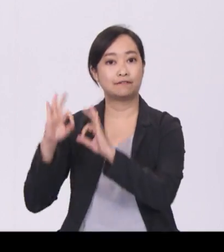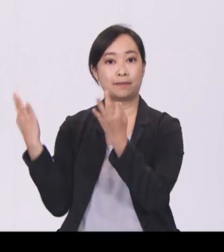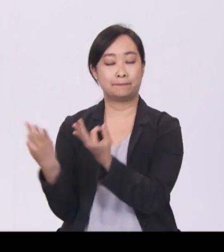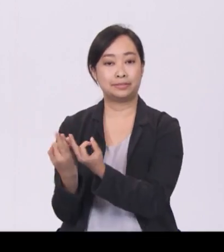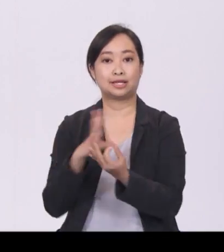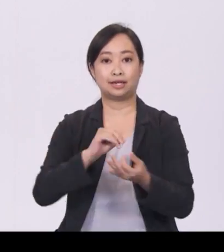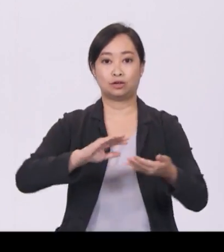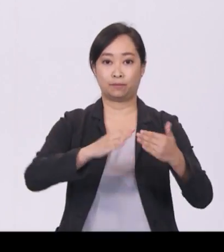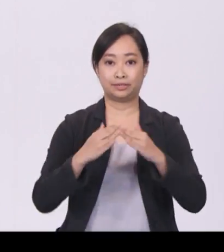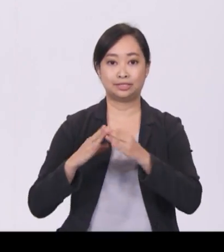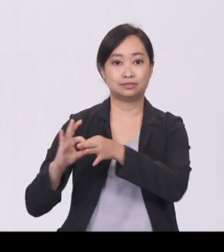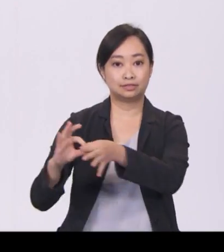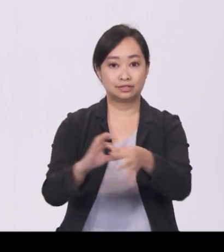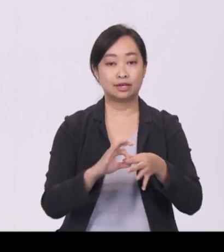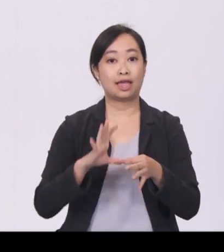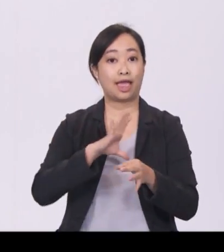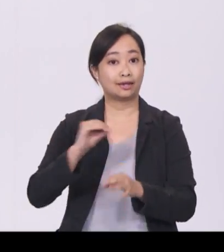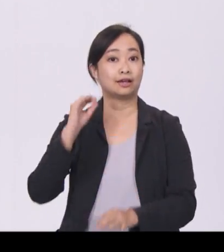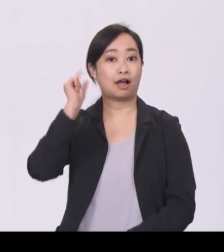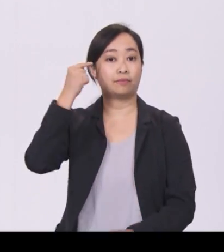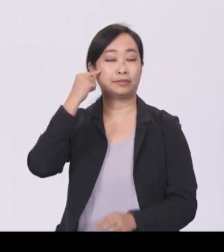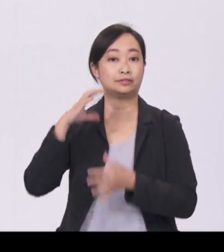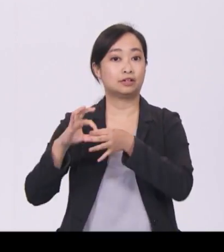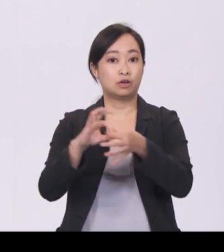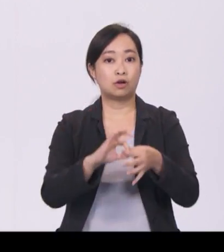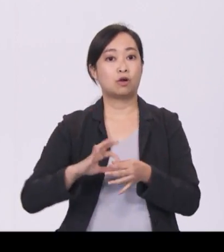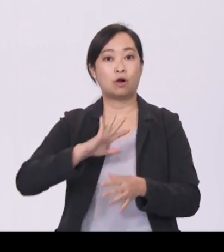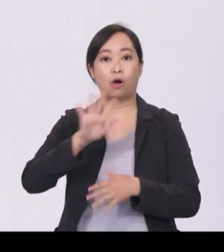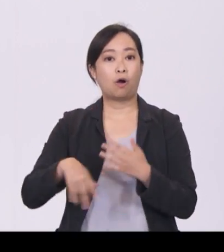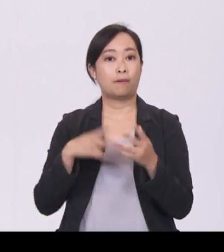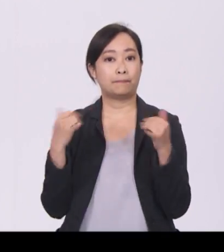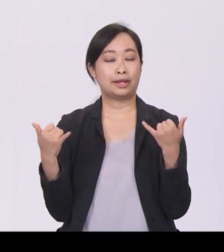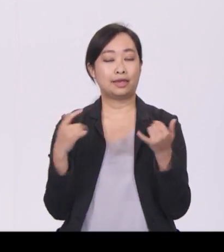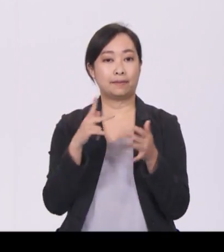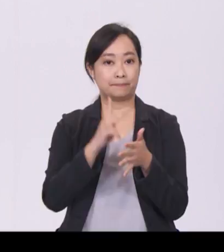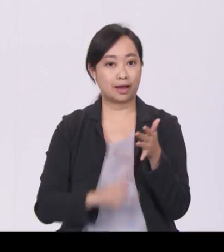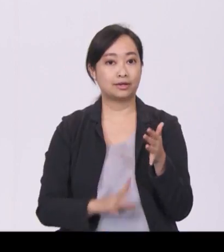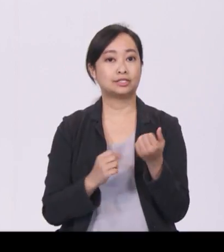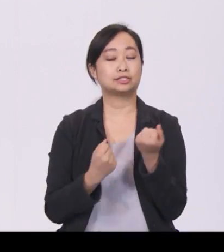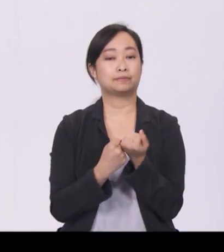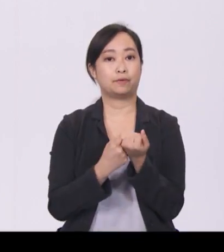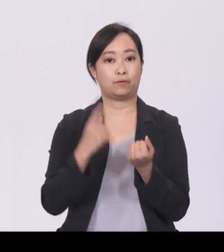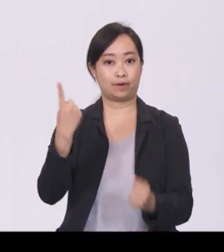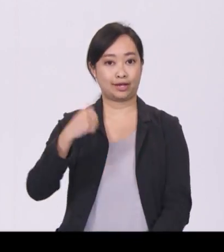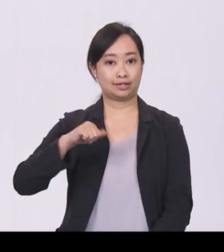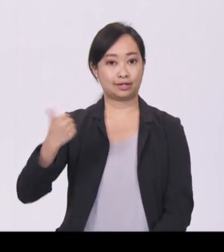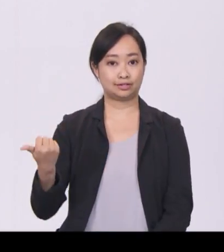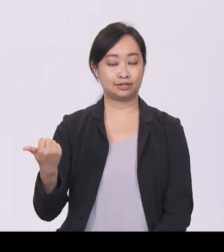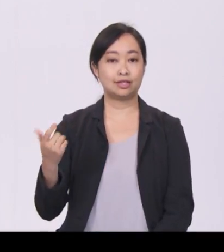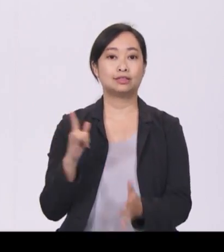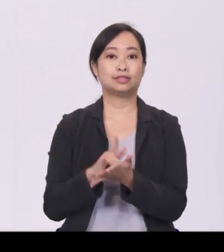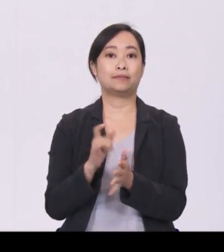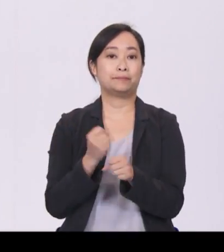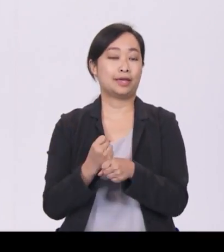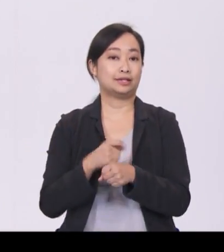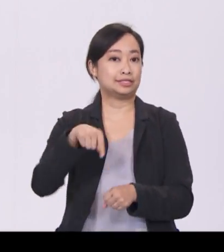and the Government, all playing our part and supporting one another, that has made our society what it is today,